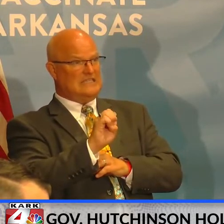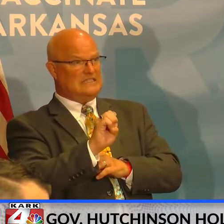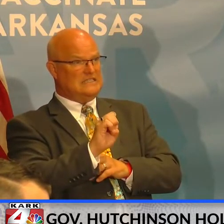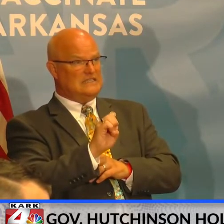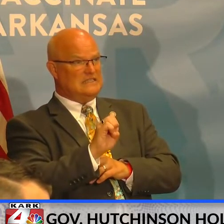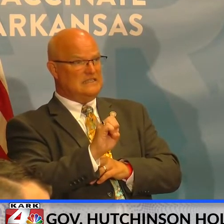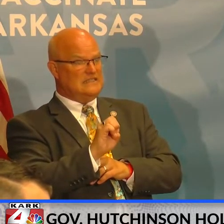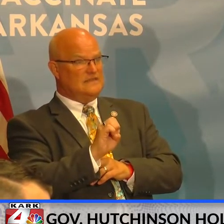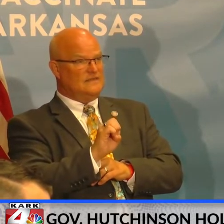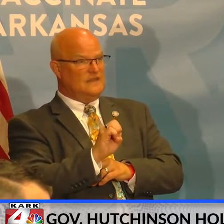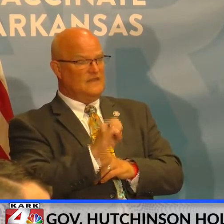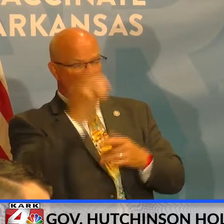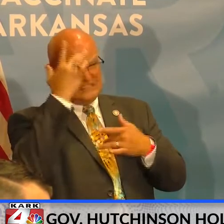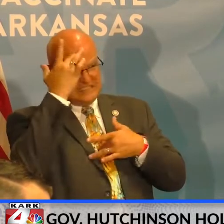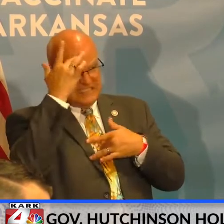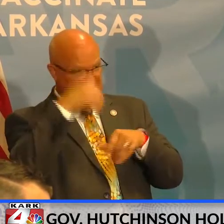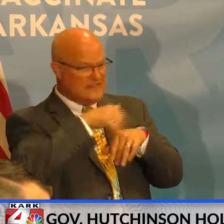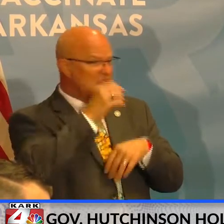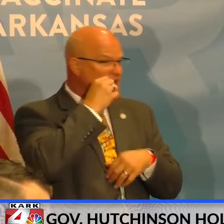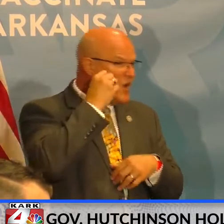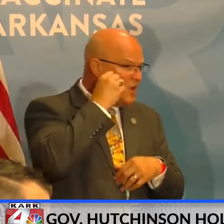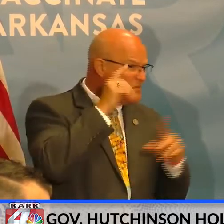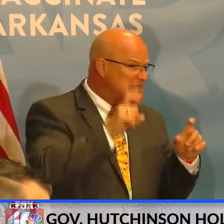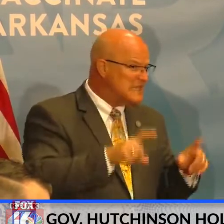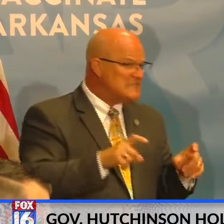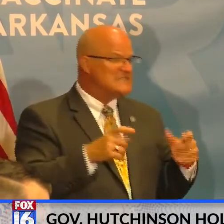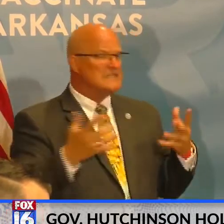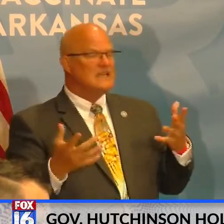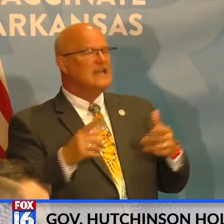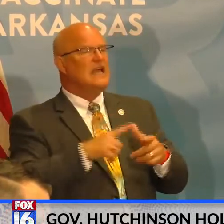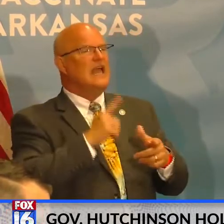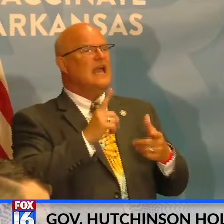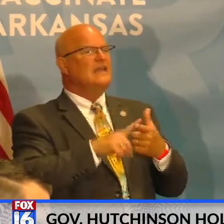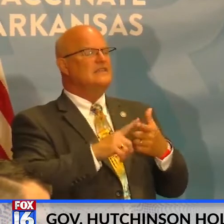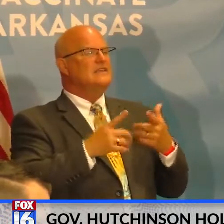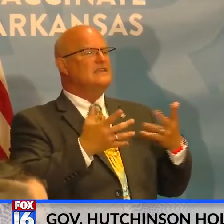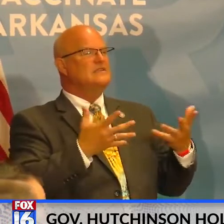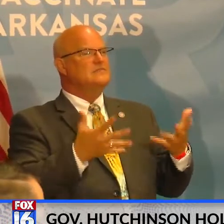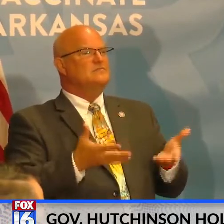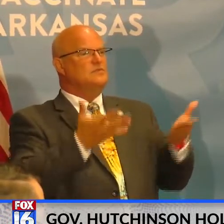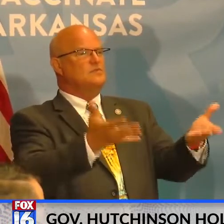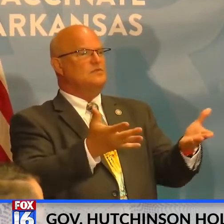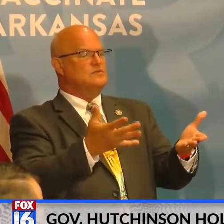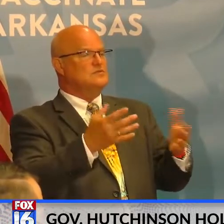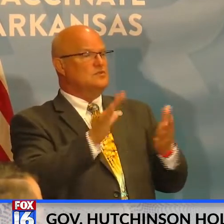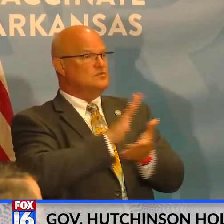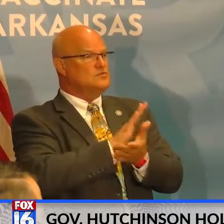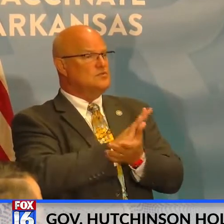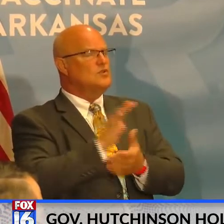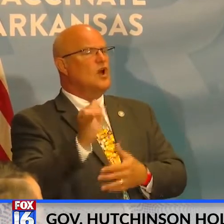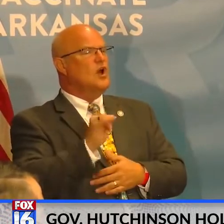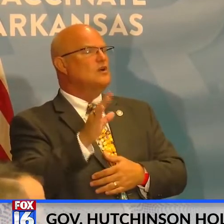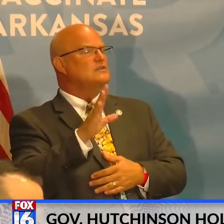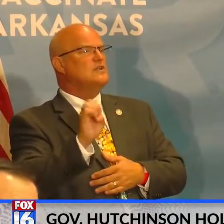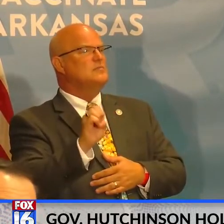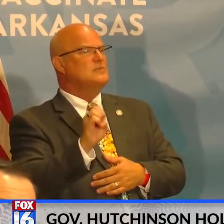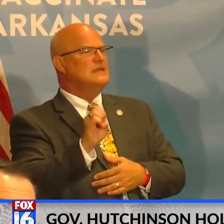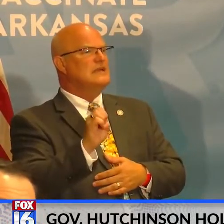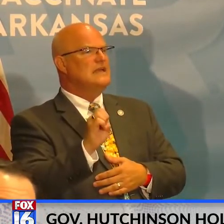they're sick, are they sent home to go get tested and then results presented to the school? And also, will there be